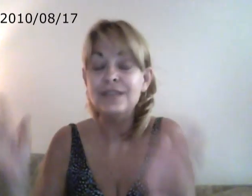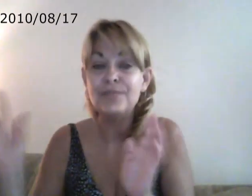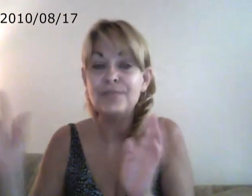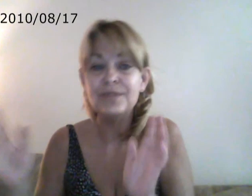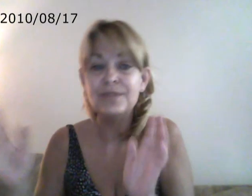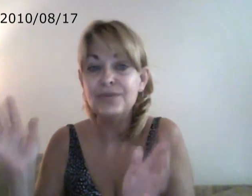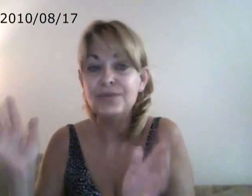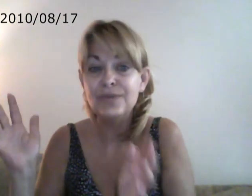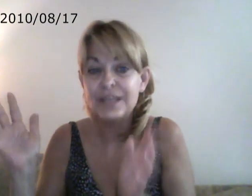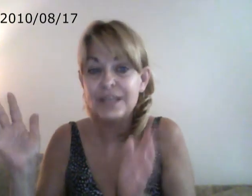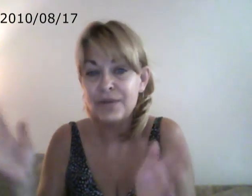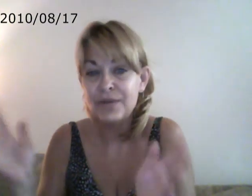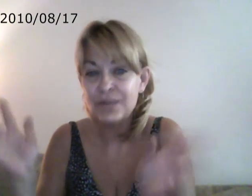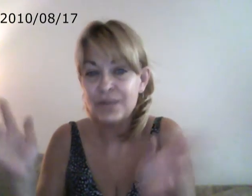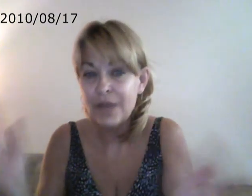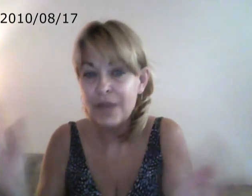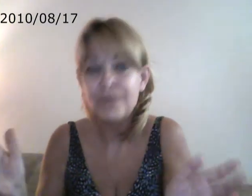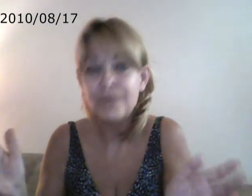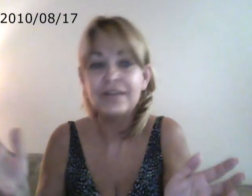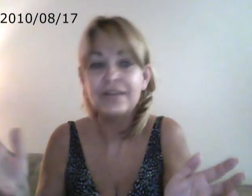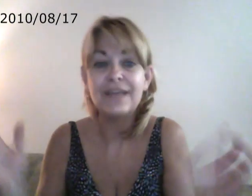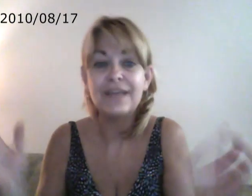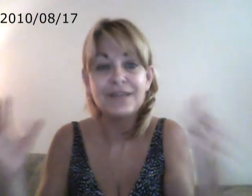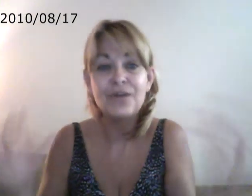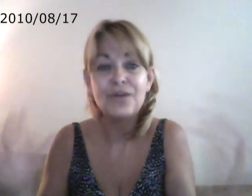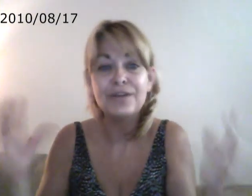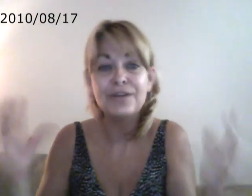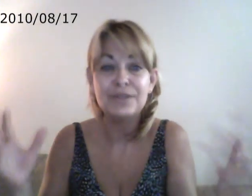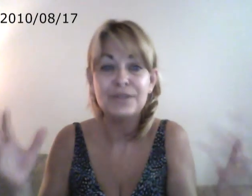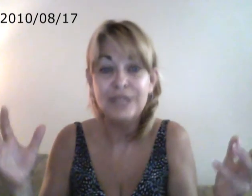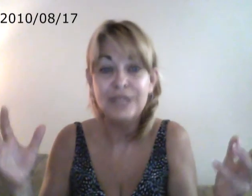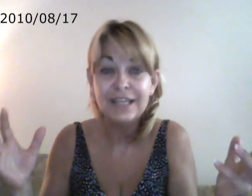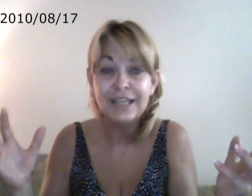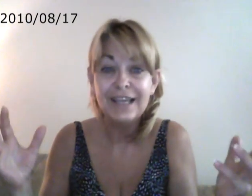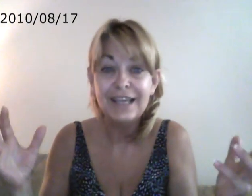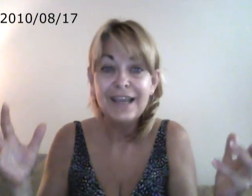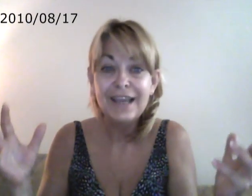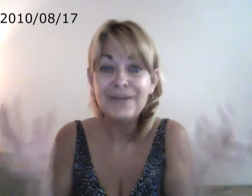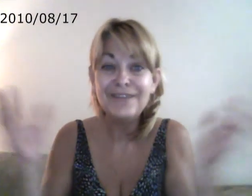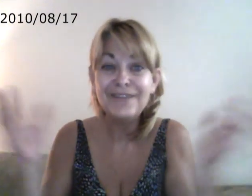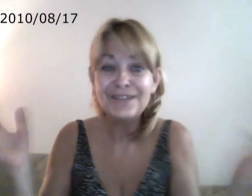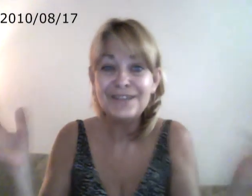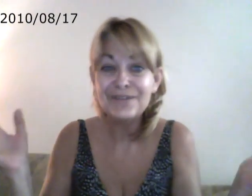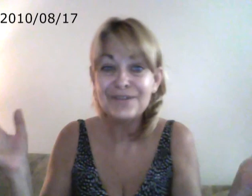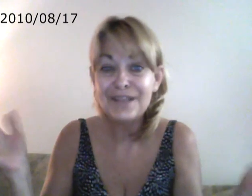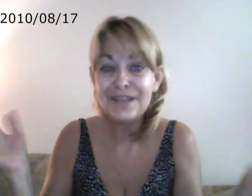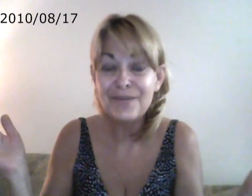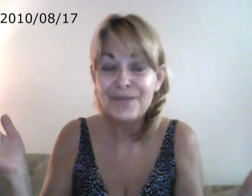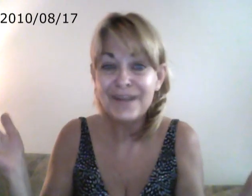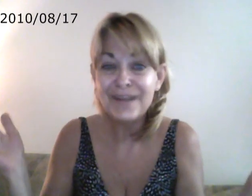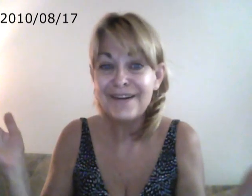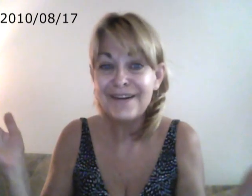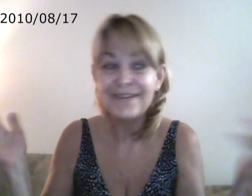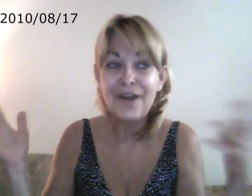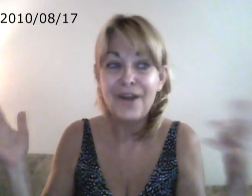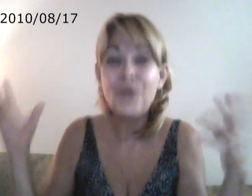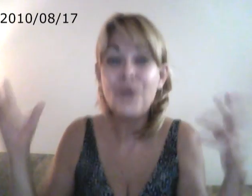experience what I'm perfect at because we're all going to be unique. And we all need to sort of celebrate our own